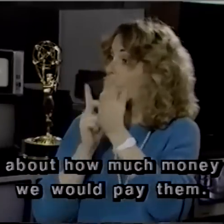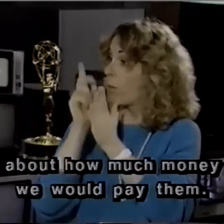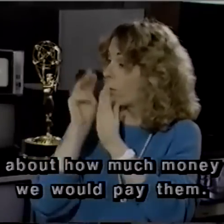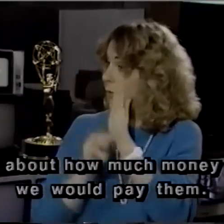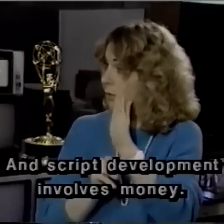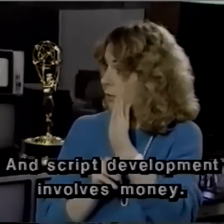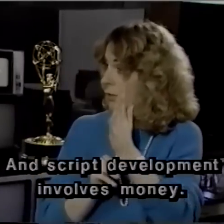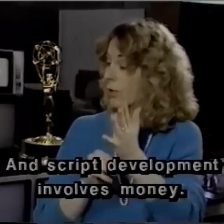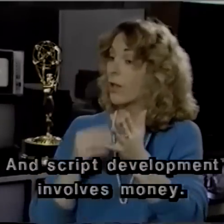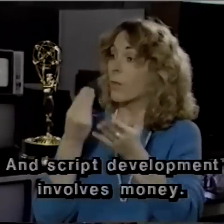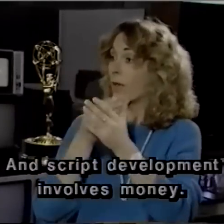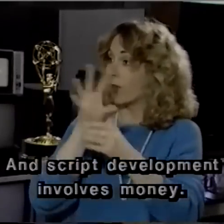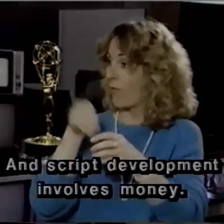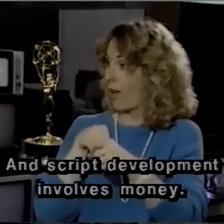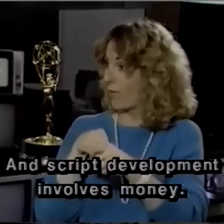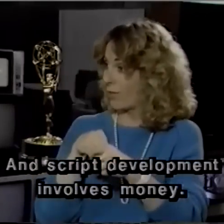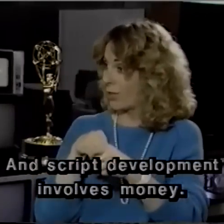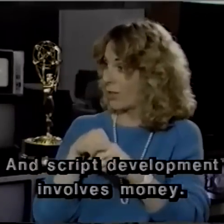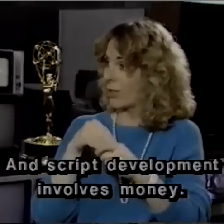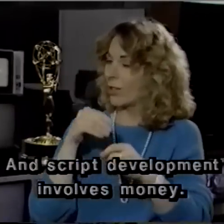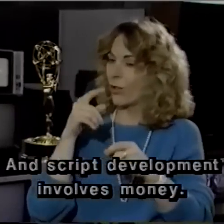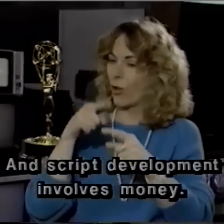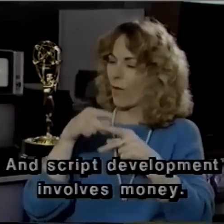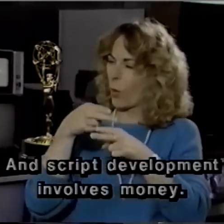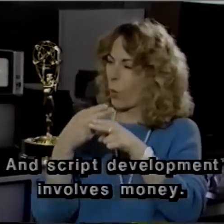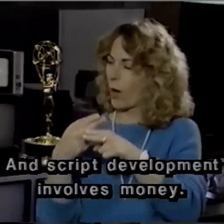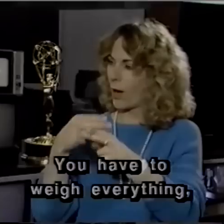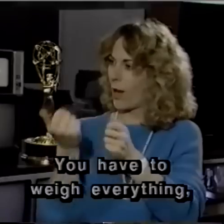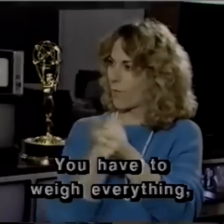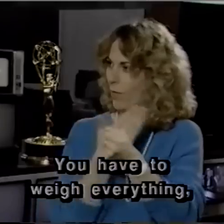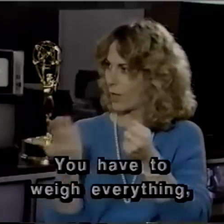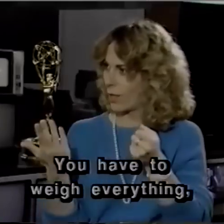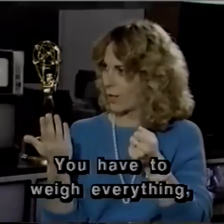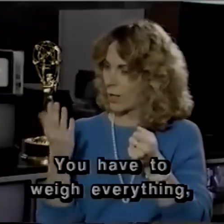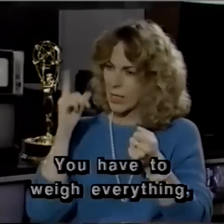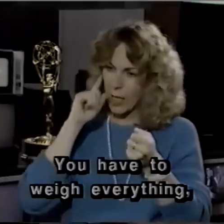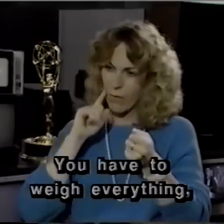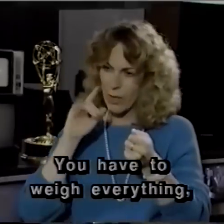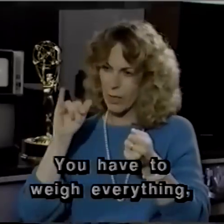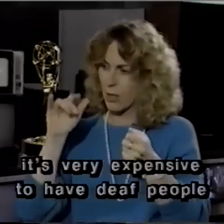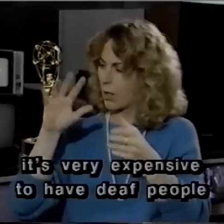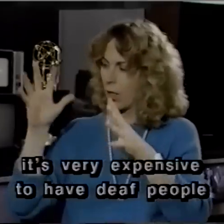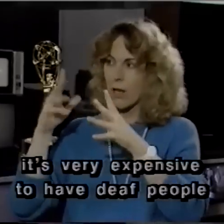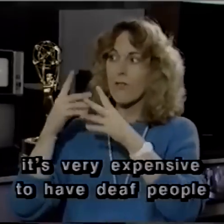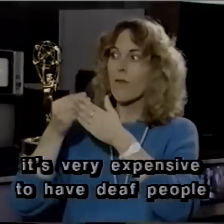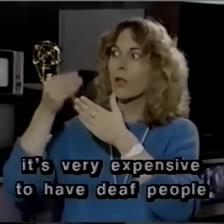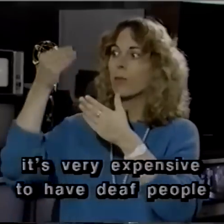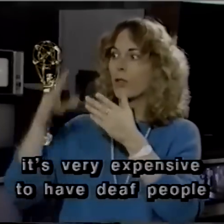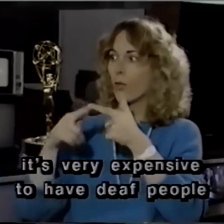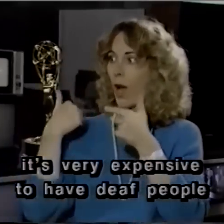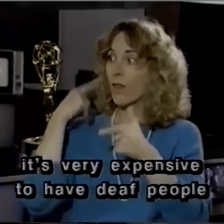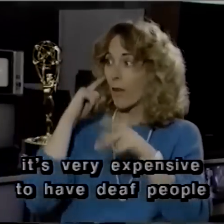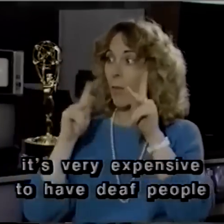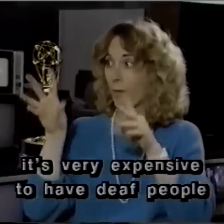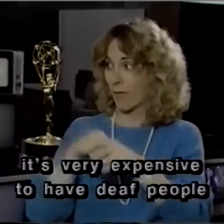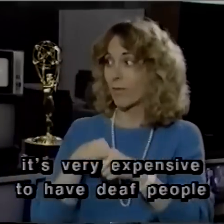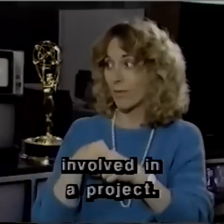And script development involves money. You have to weigh everything. It's very expensive to have deaf people involved in a